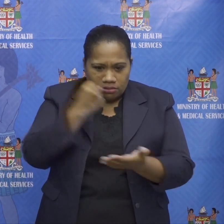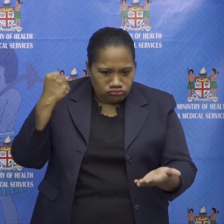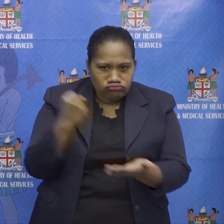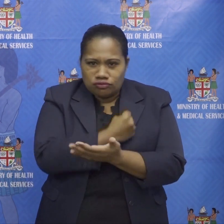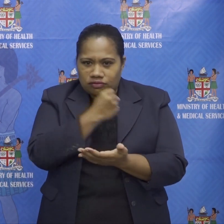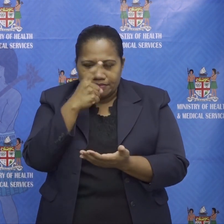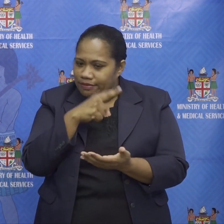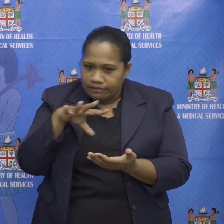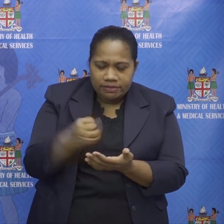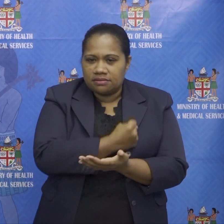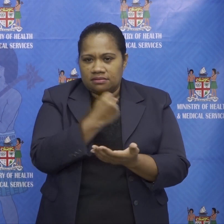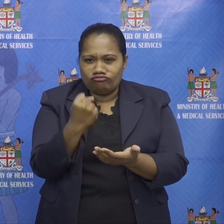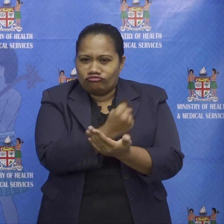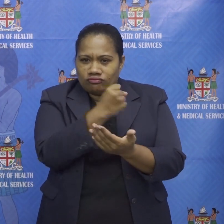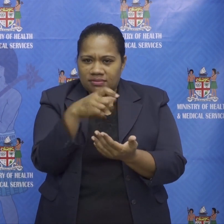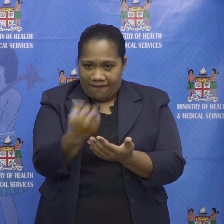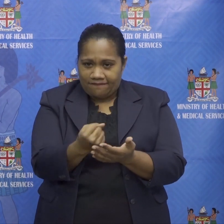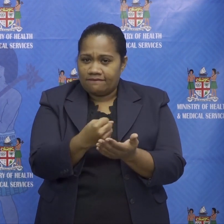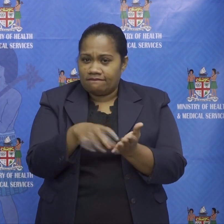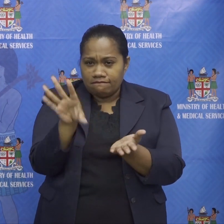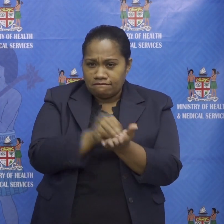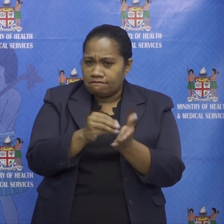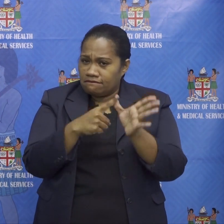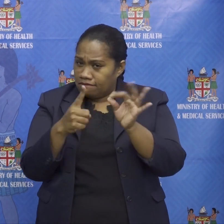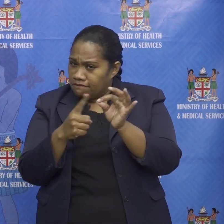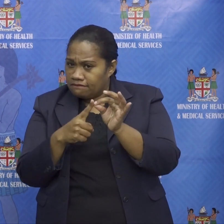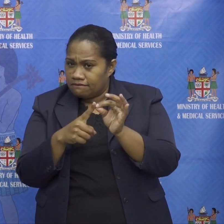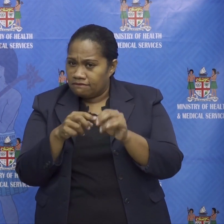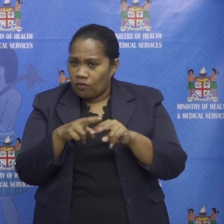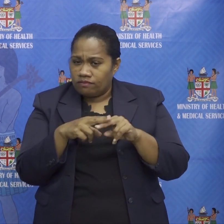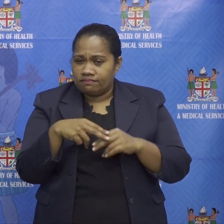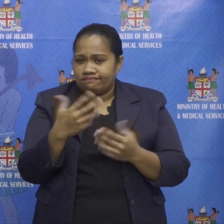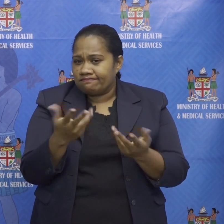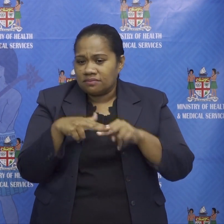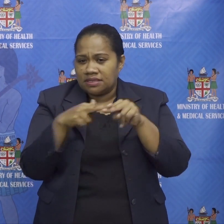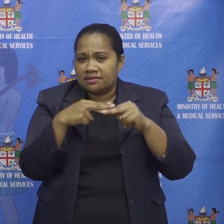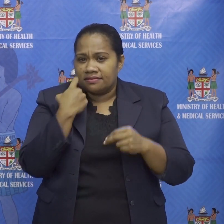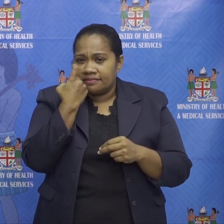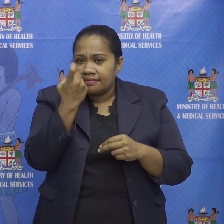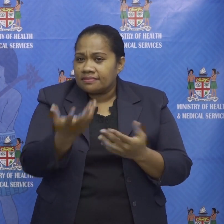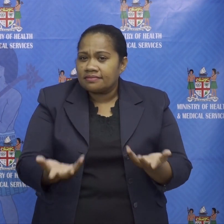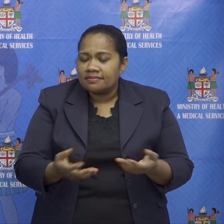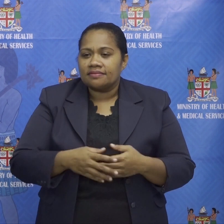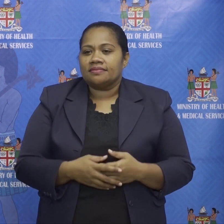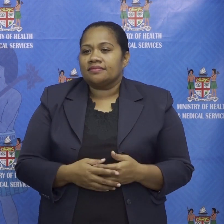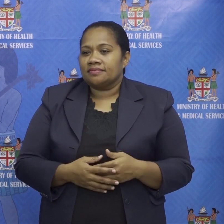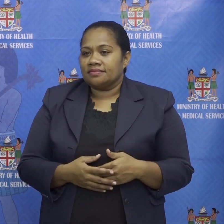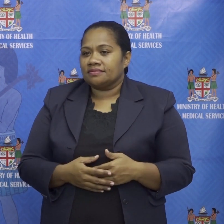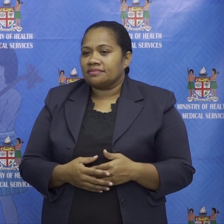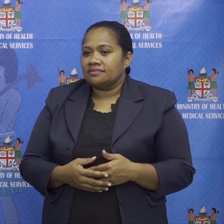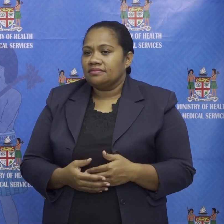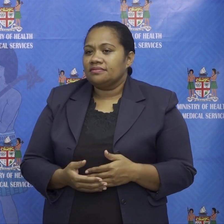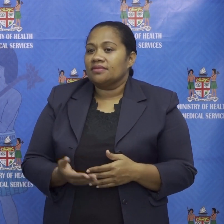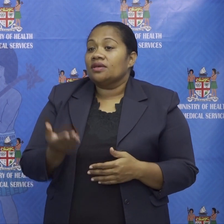you know my reply to